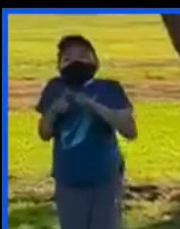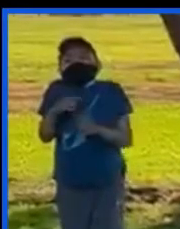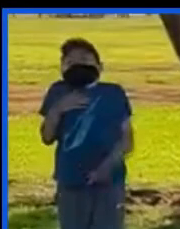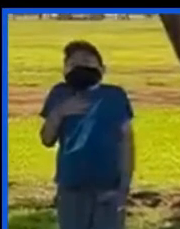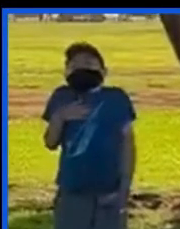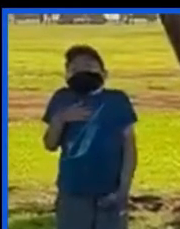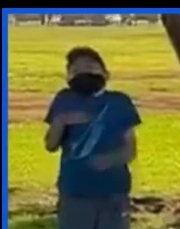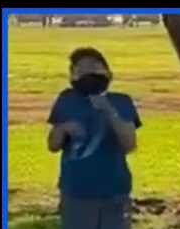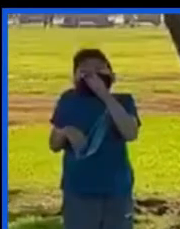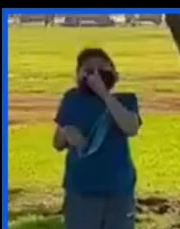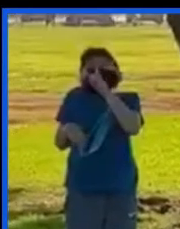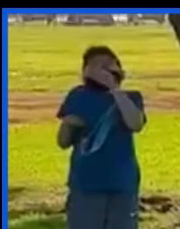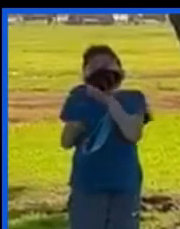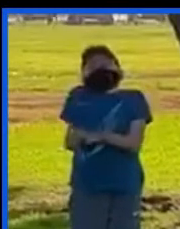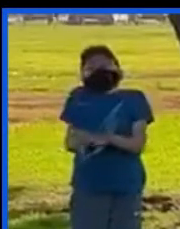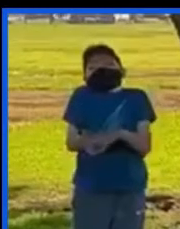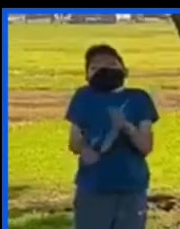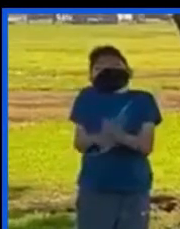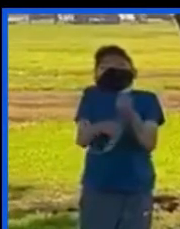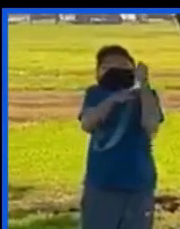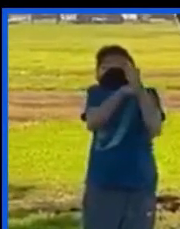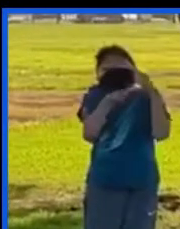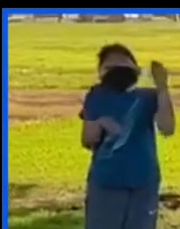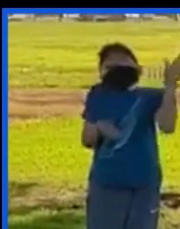i pledge allegiance